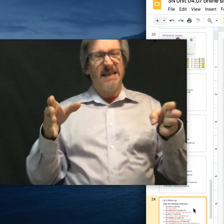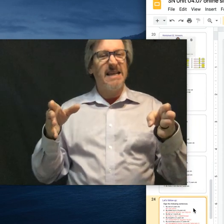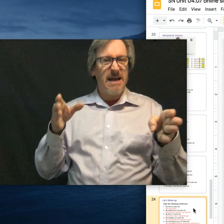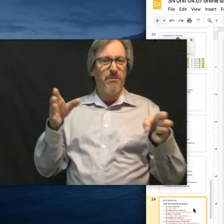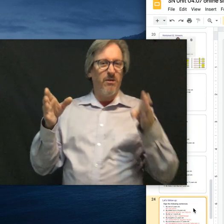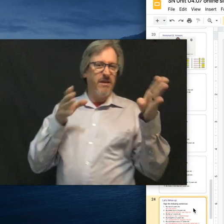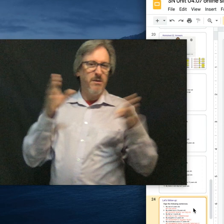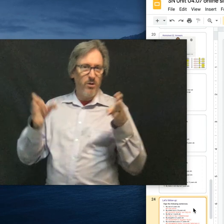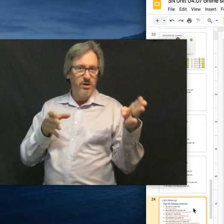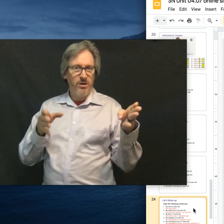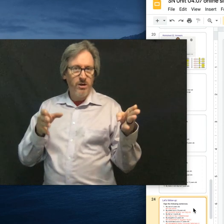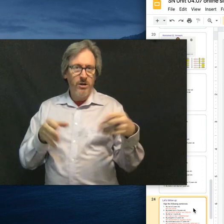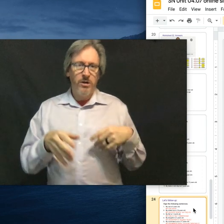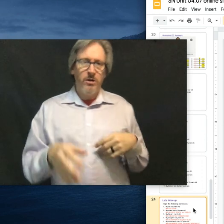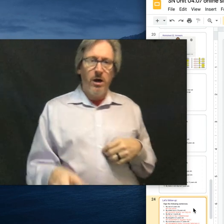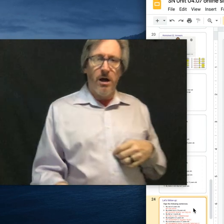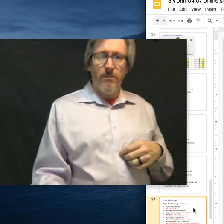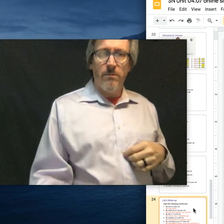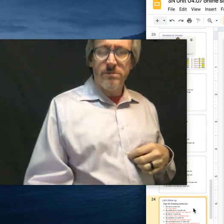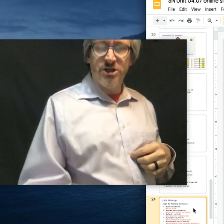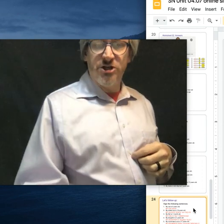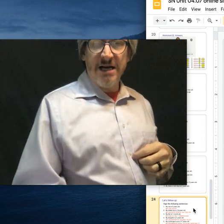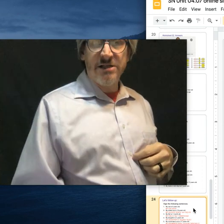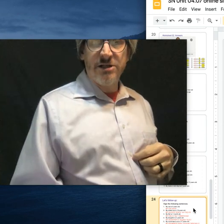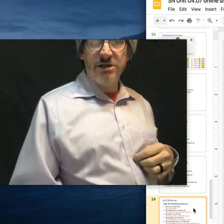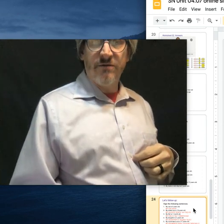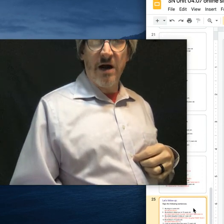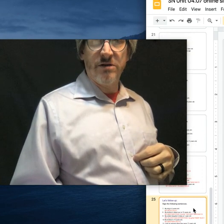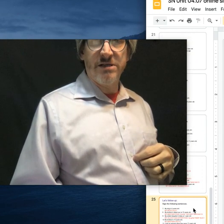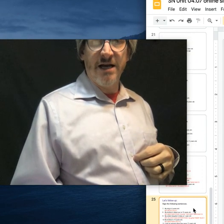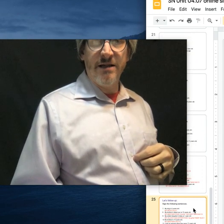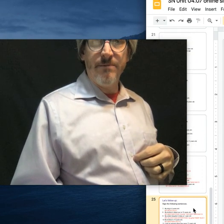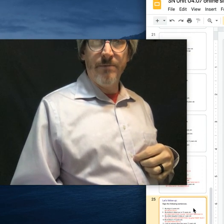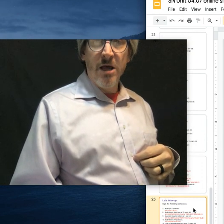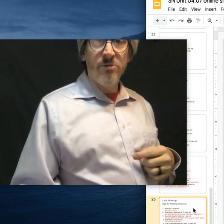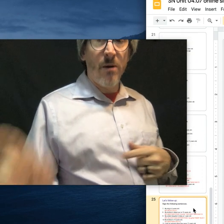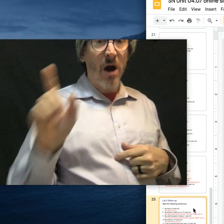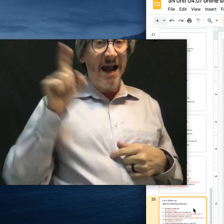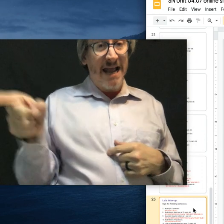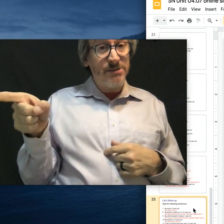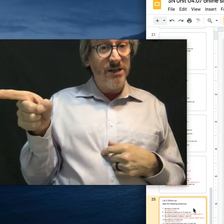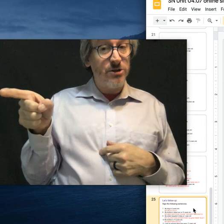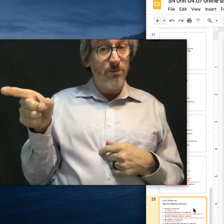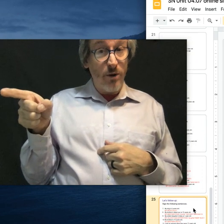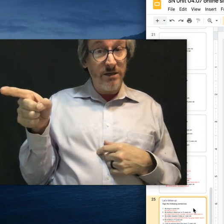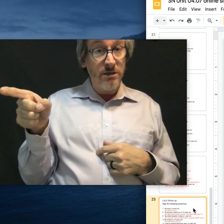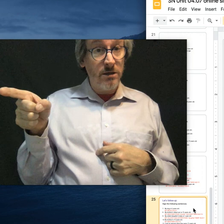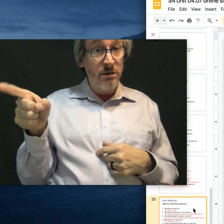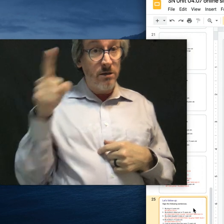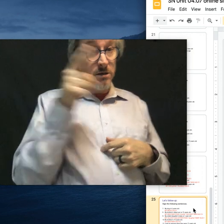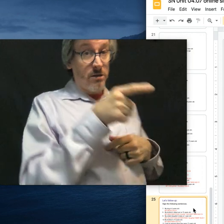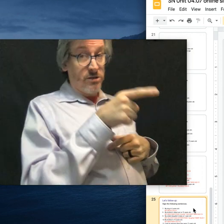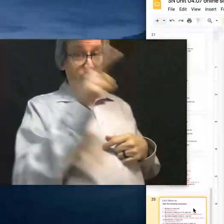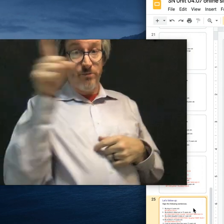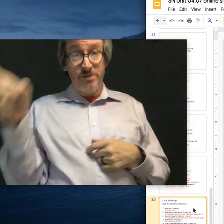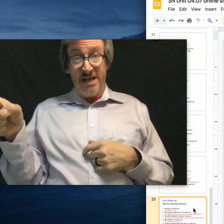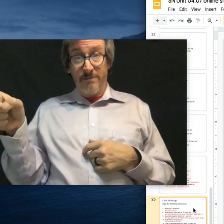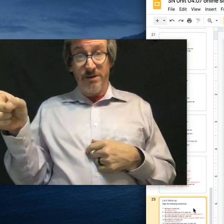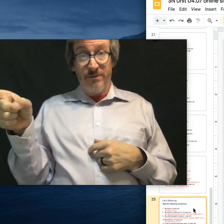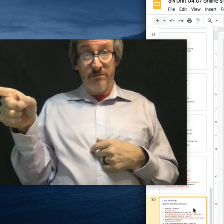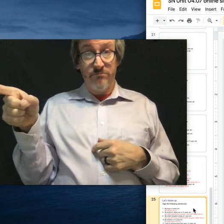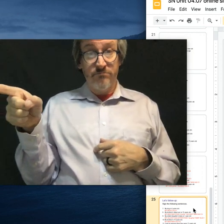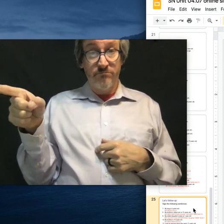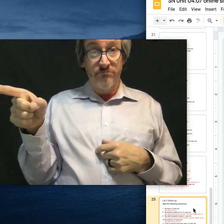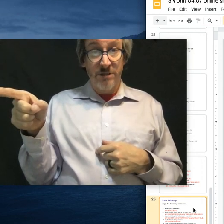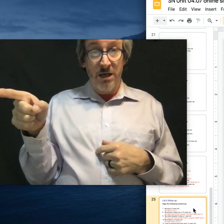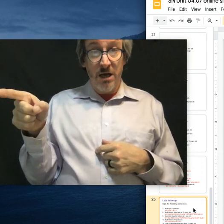basic example that the book suggests for how to sign them. Remember, Ix means to point. So, you set